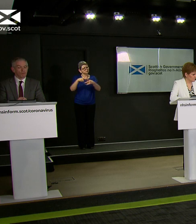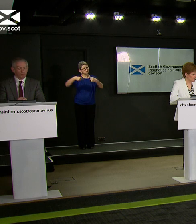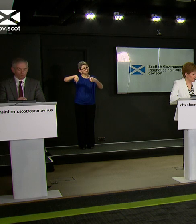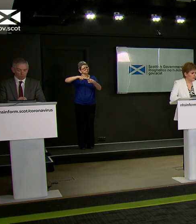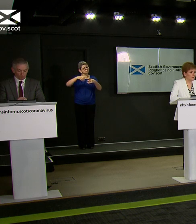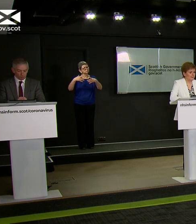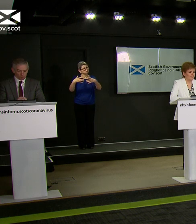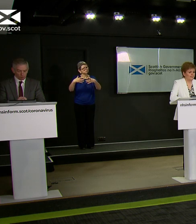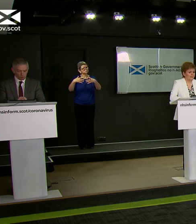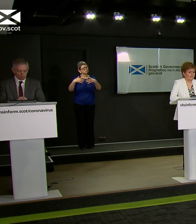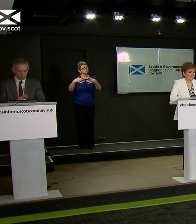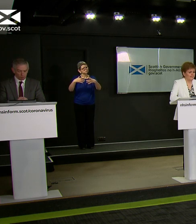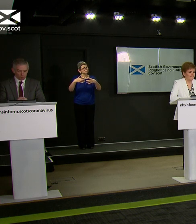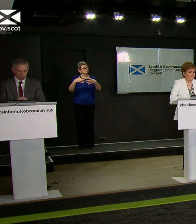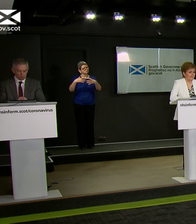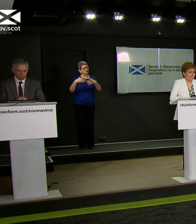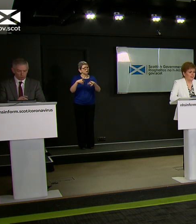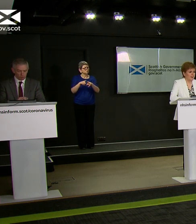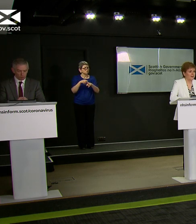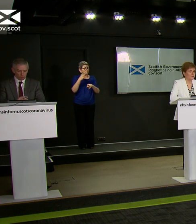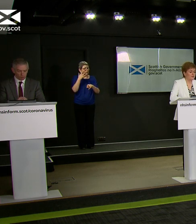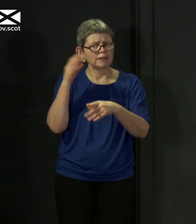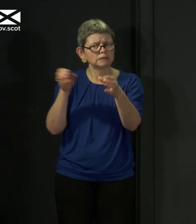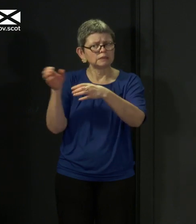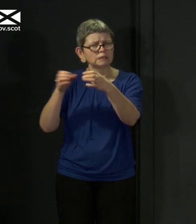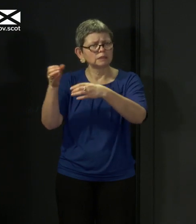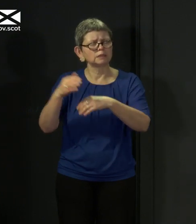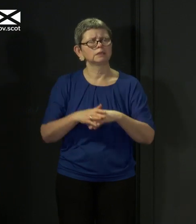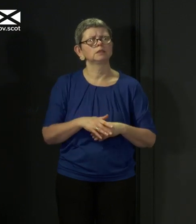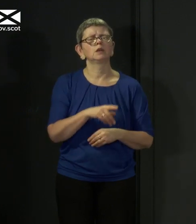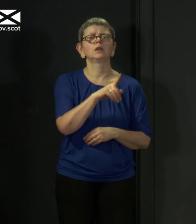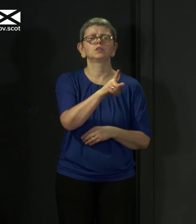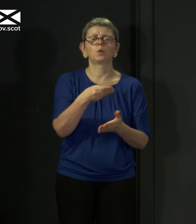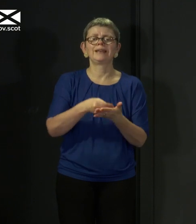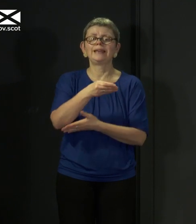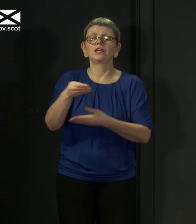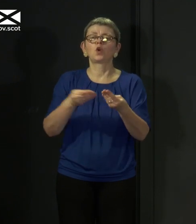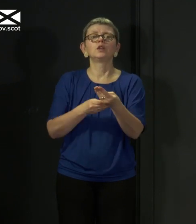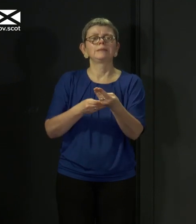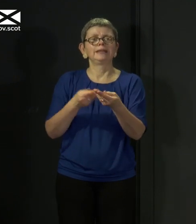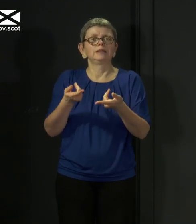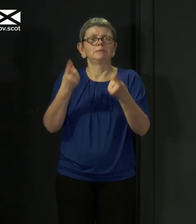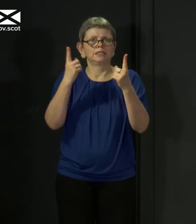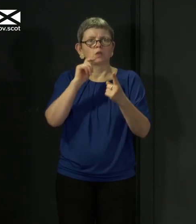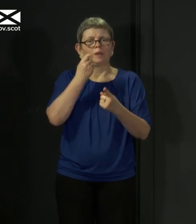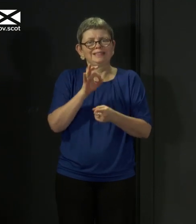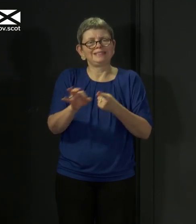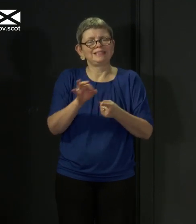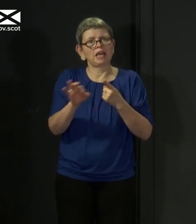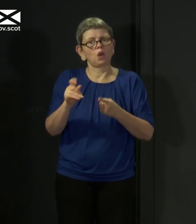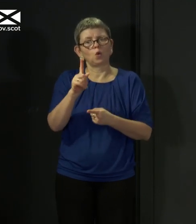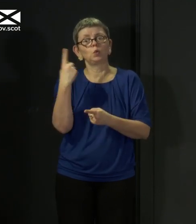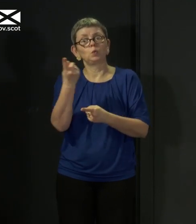they? And if they've not, when will they be appointed? The economy secretary will give further details on both membership